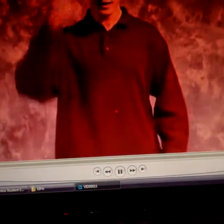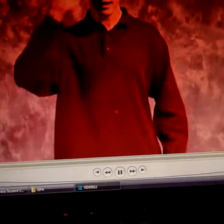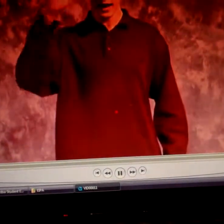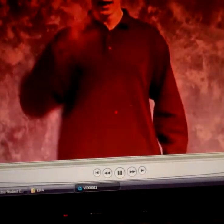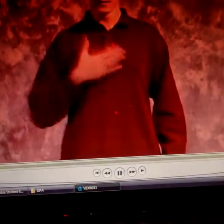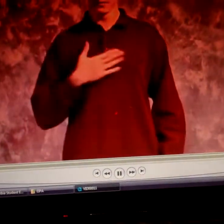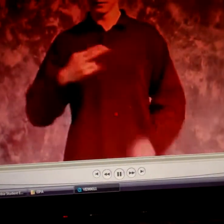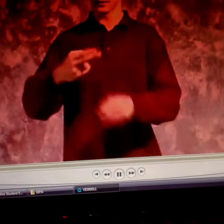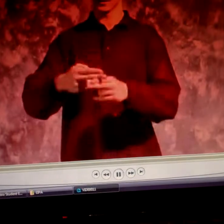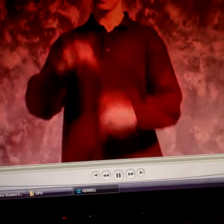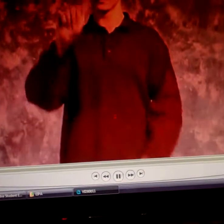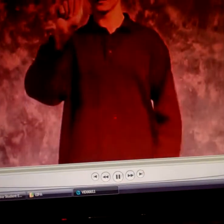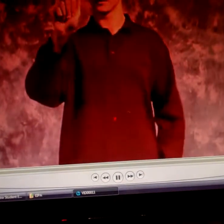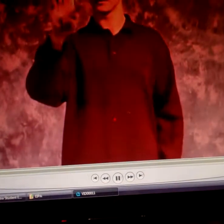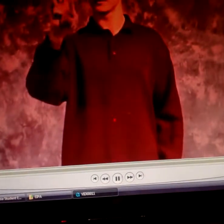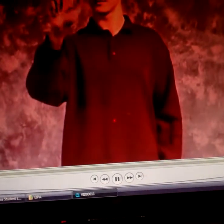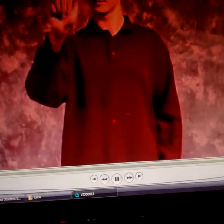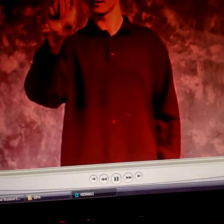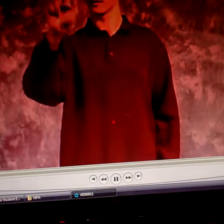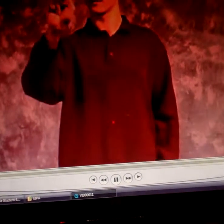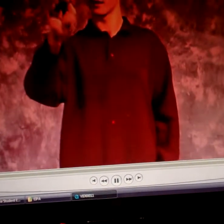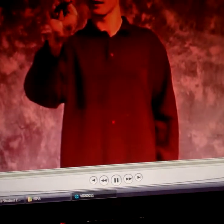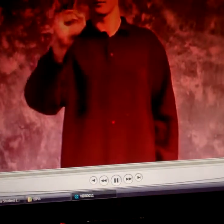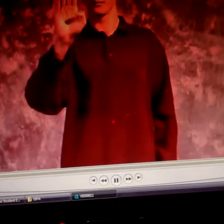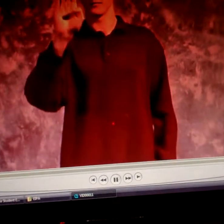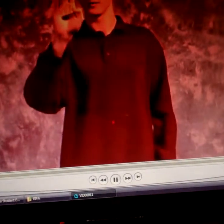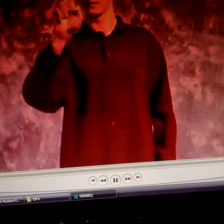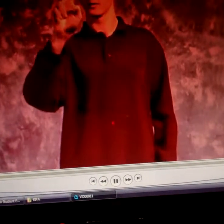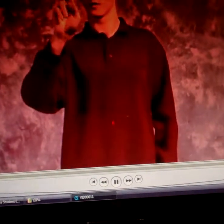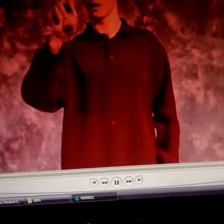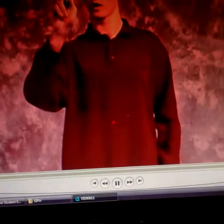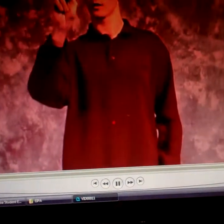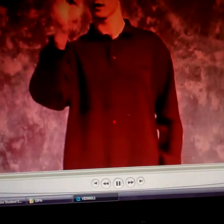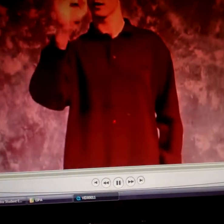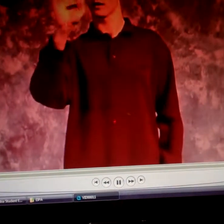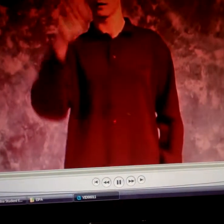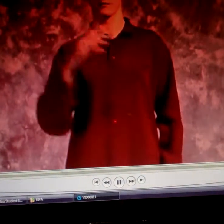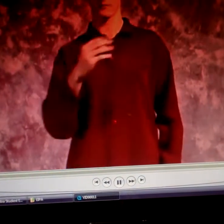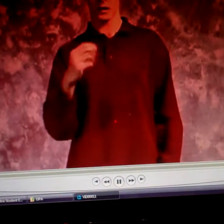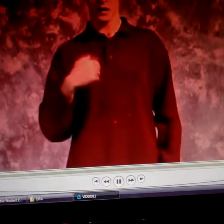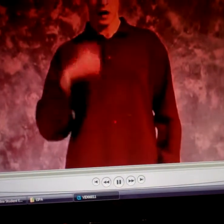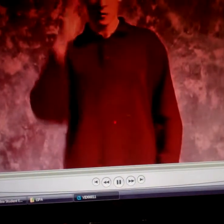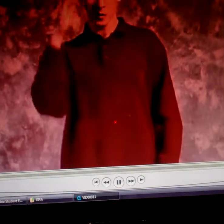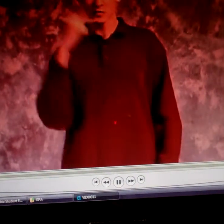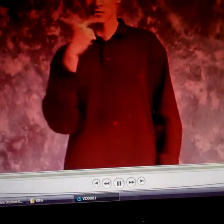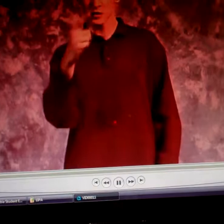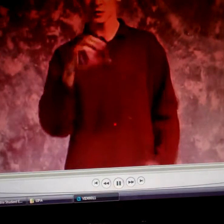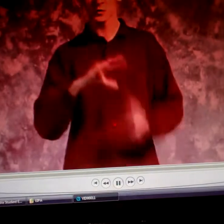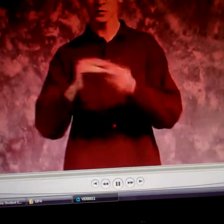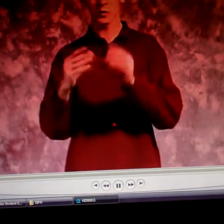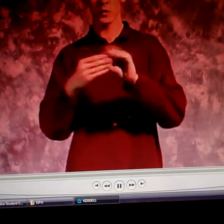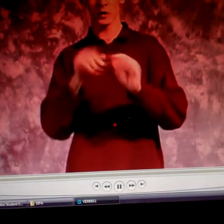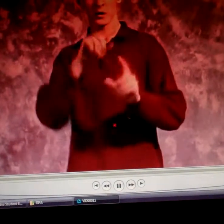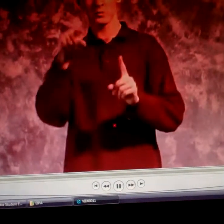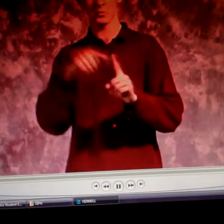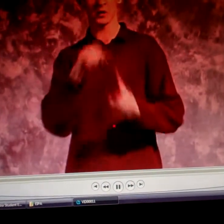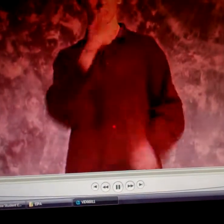Hello. I am Aiden Berkey and I'm going to tell you